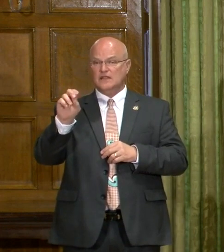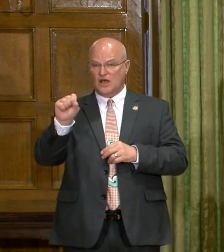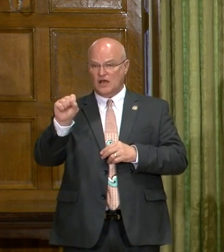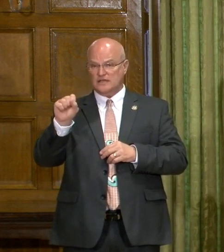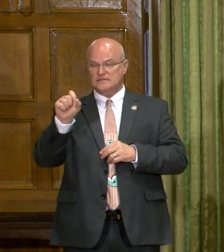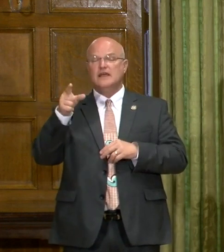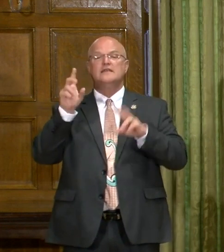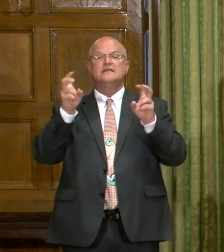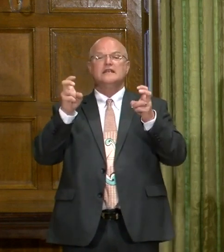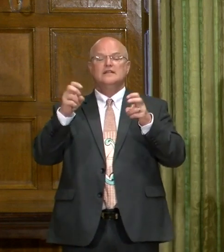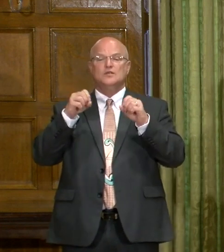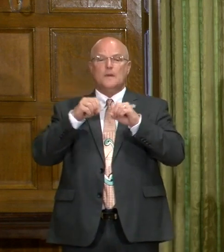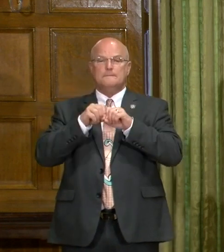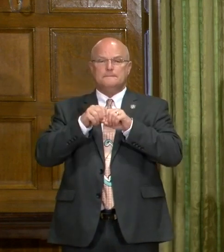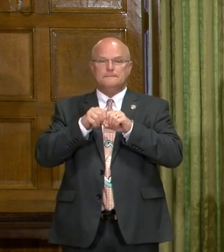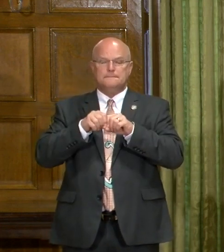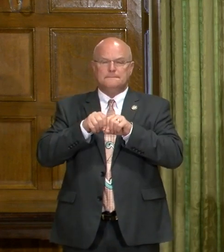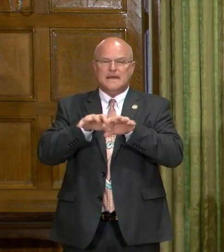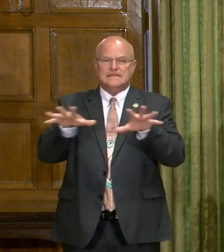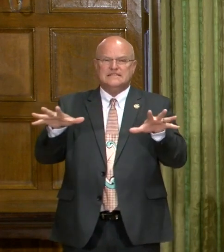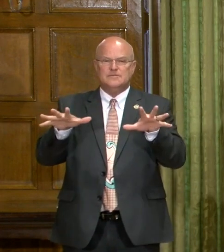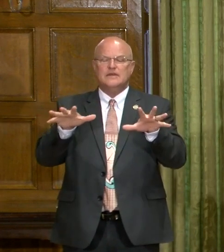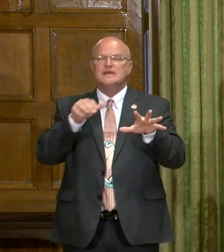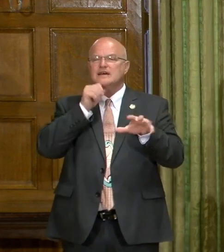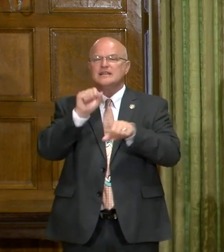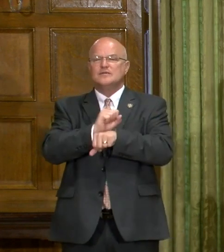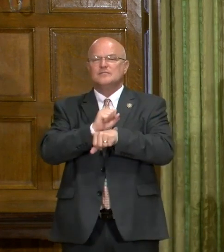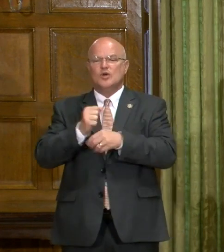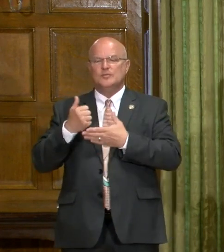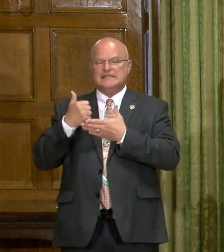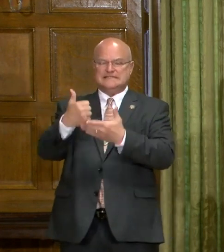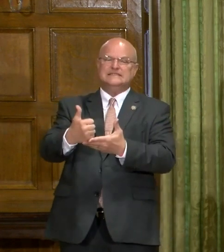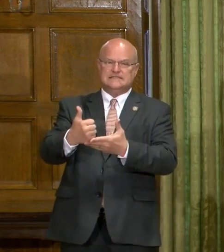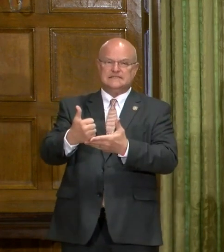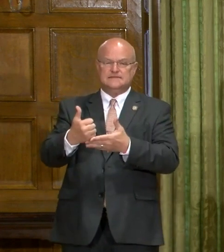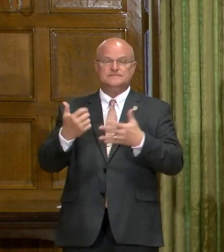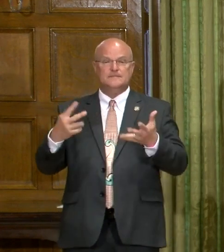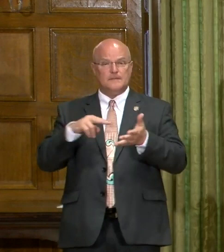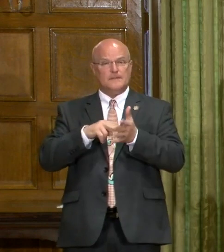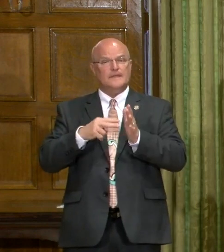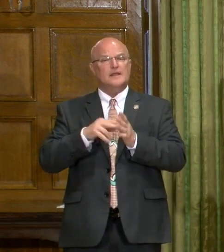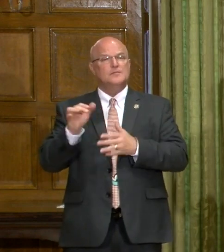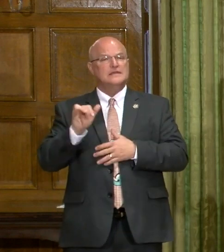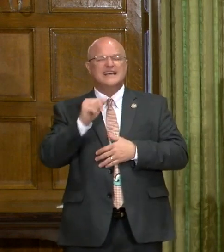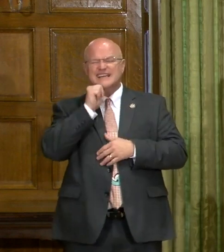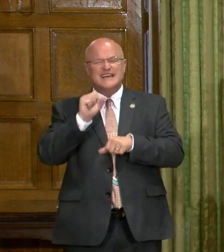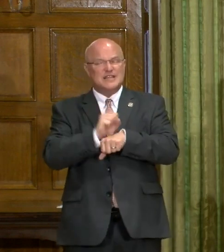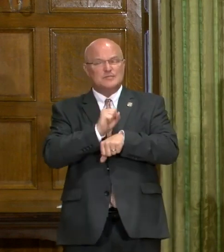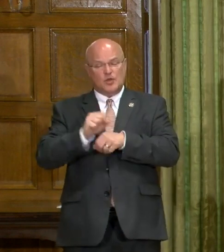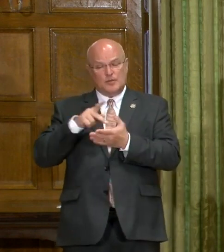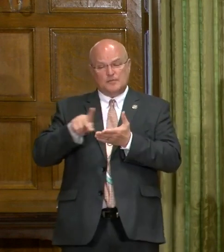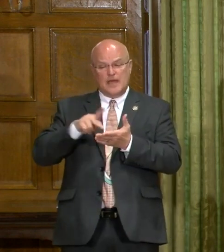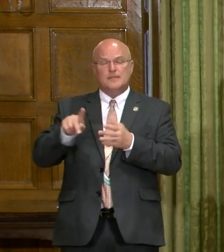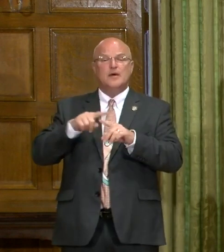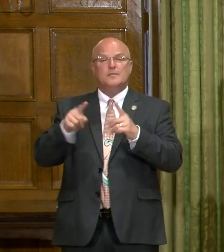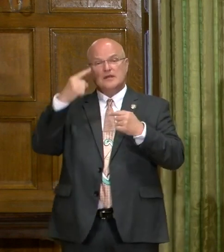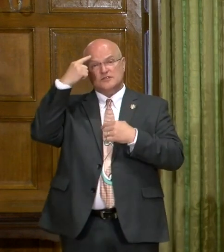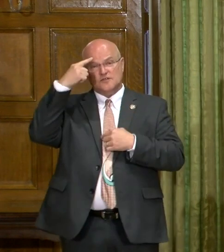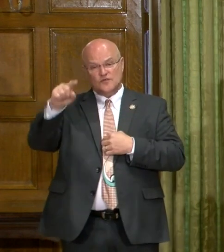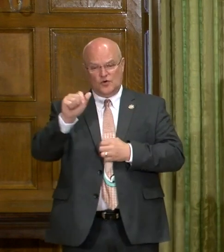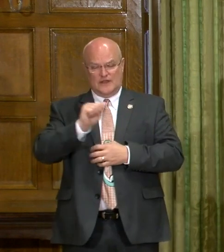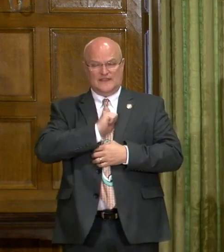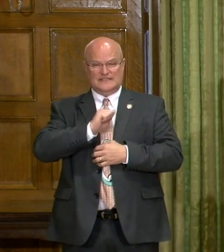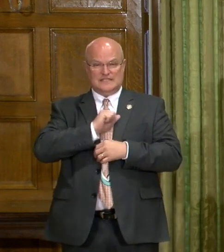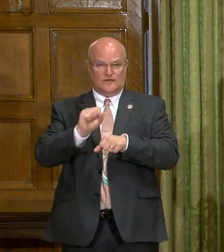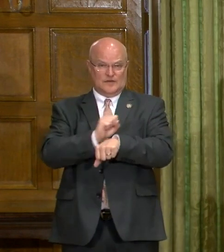they're entitled to pandemic unemployment assistance, which is like unemployment payments, but it is for